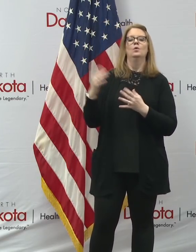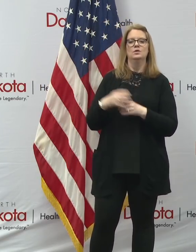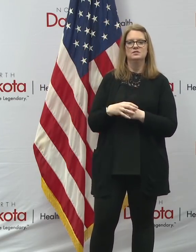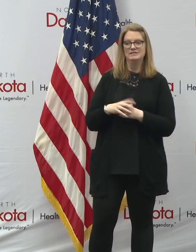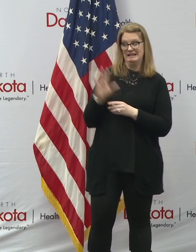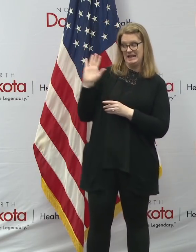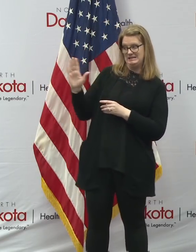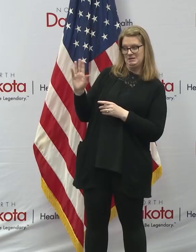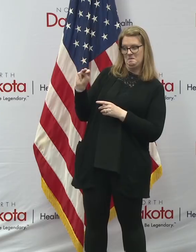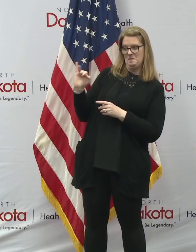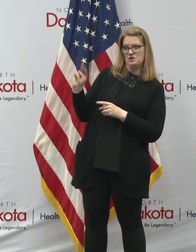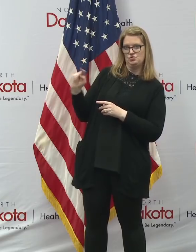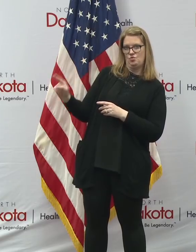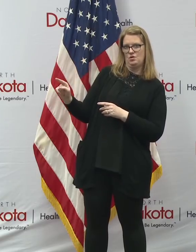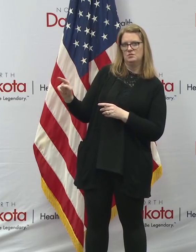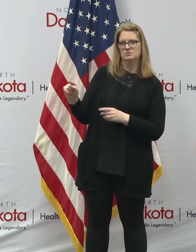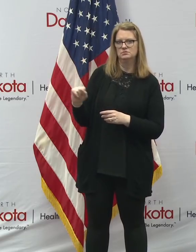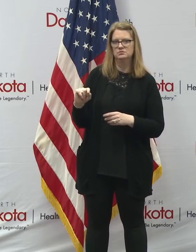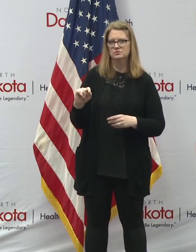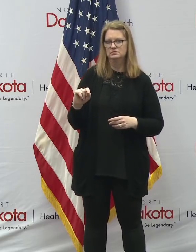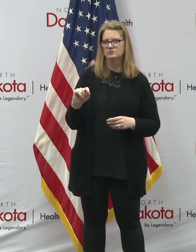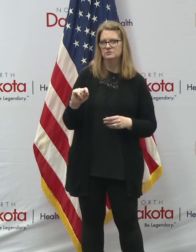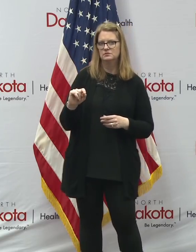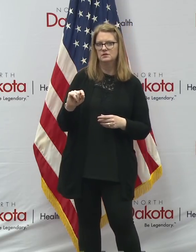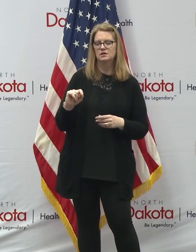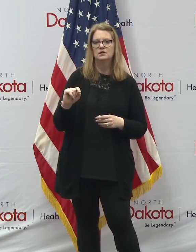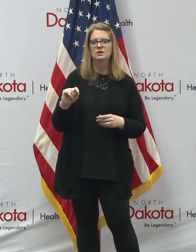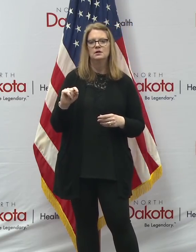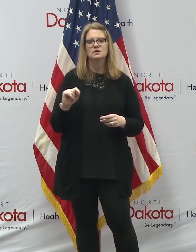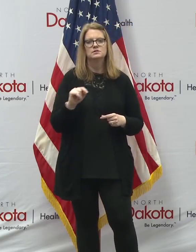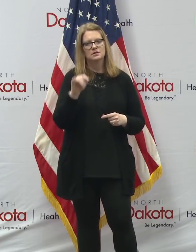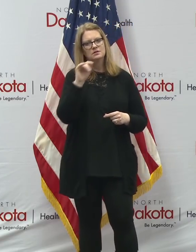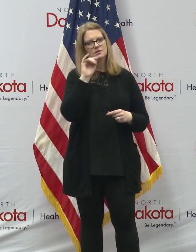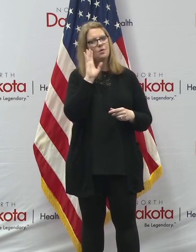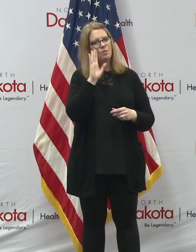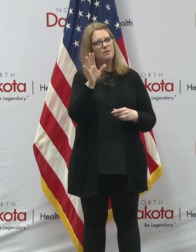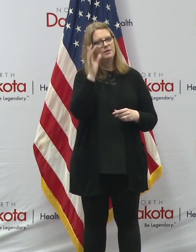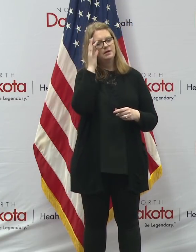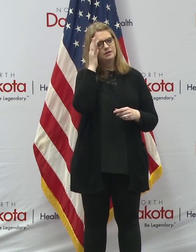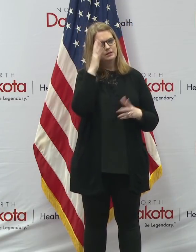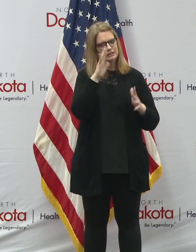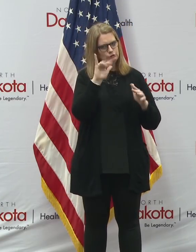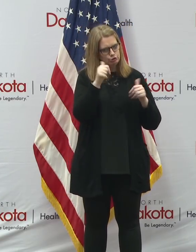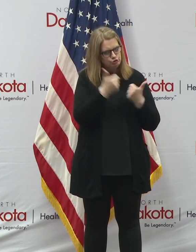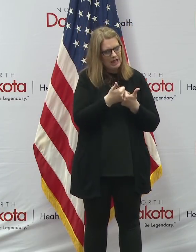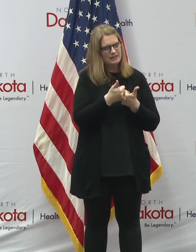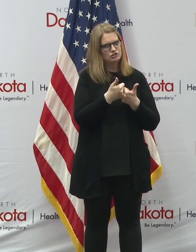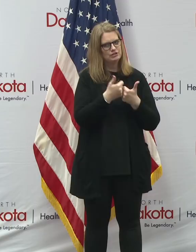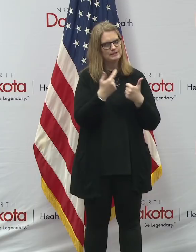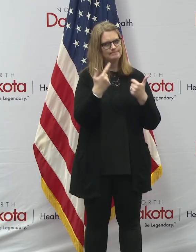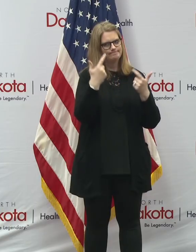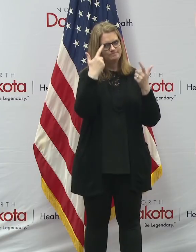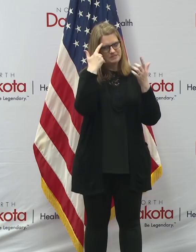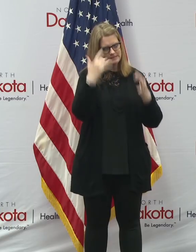it's very, there'll be a lot of challenging decisions made